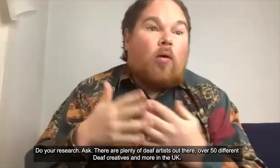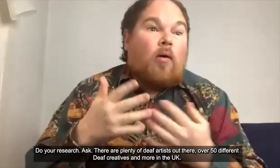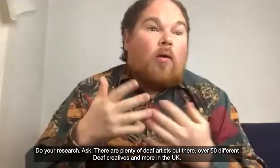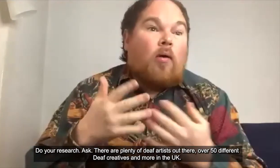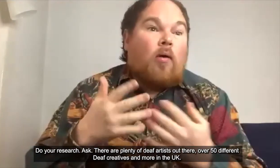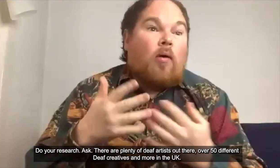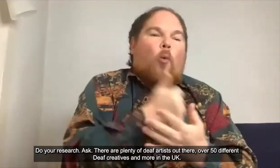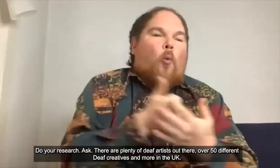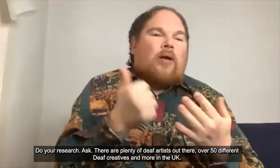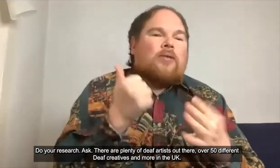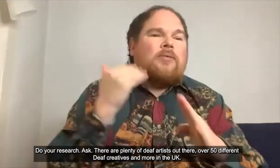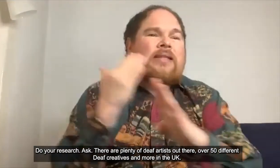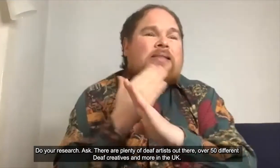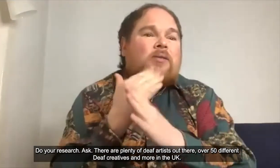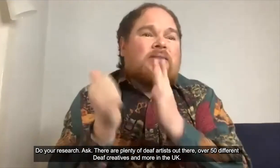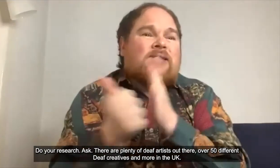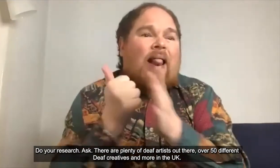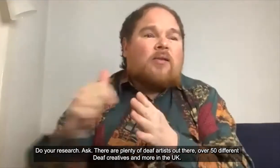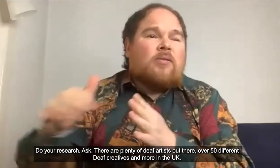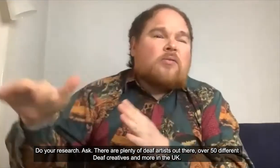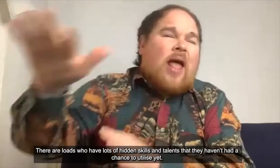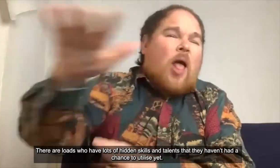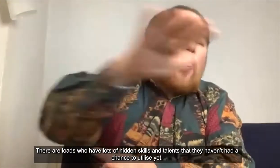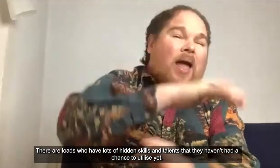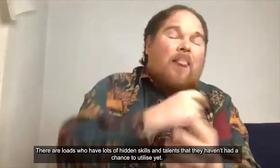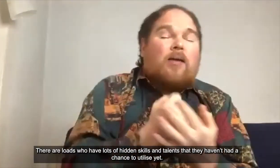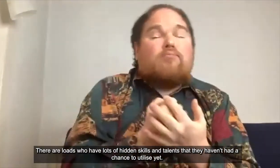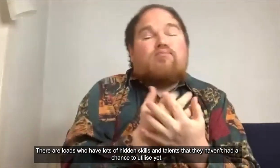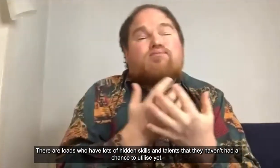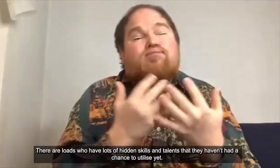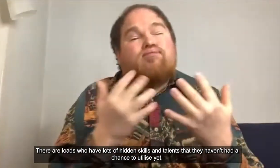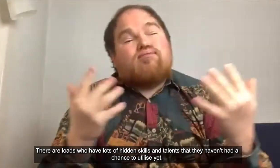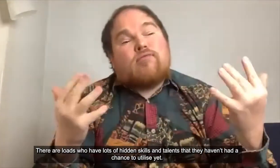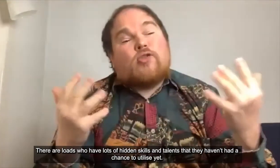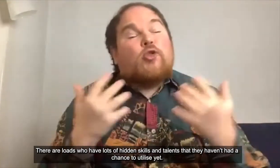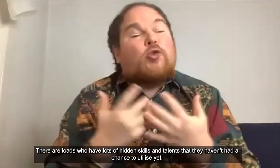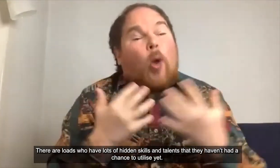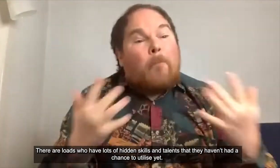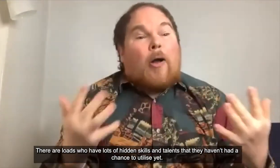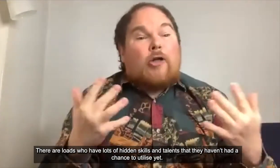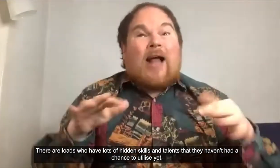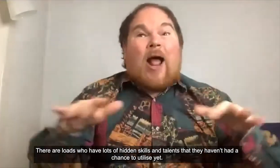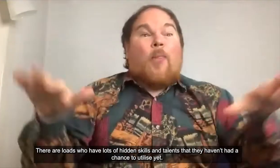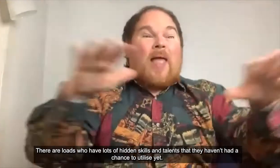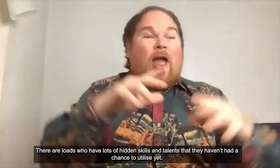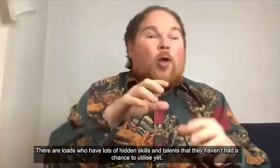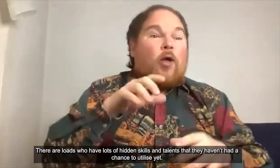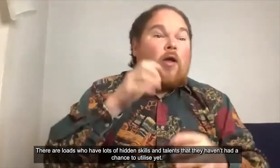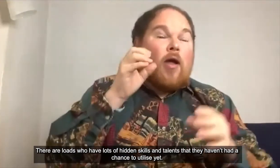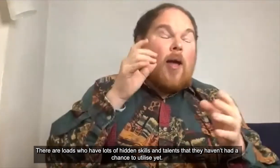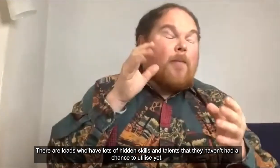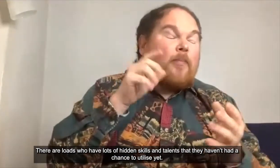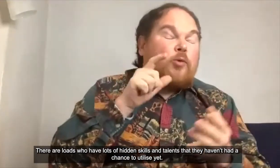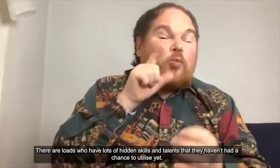deaf creatives or more in the UK and there's loads that have lots of hidden skills and talents that they haven't had chance to utilize yet